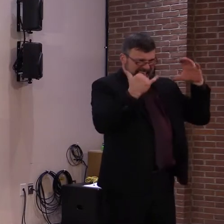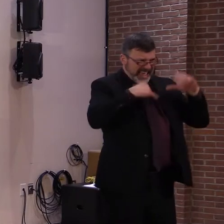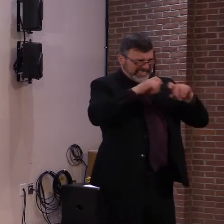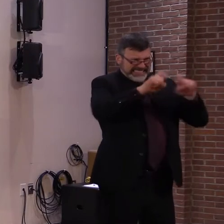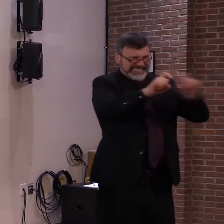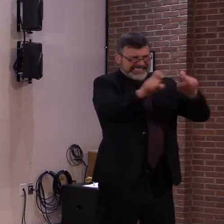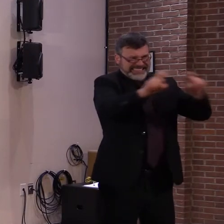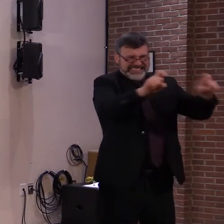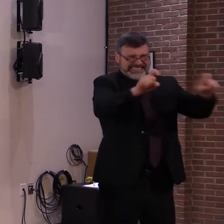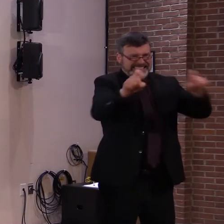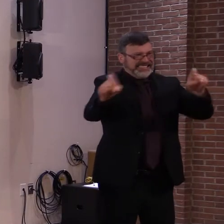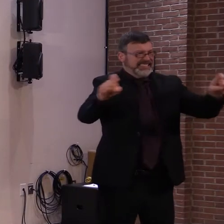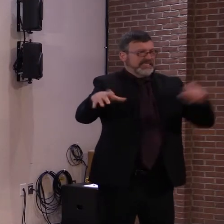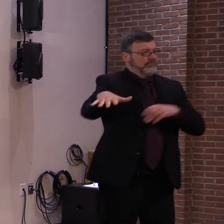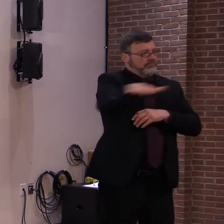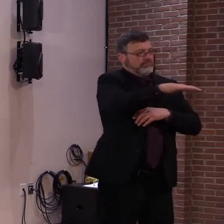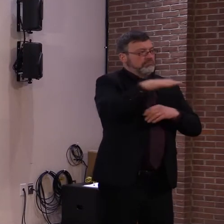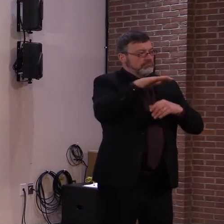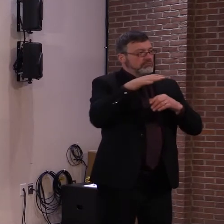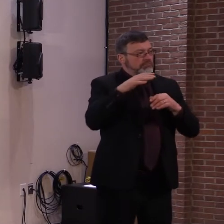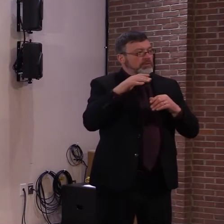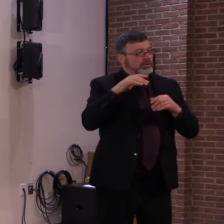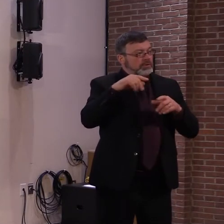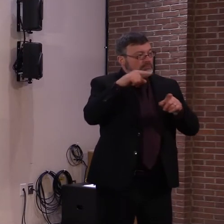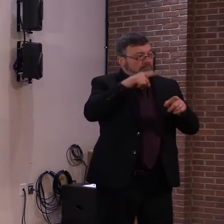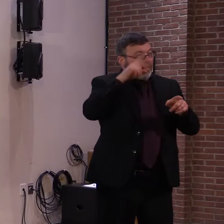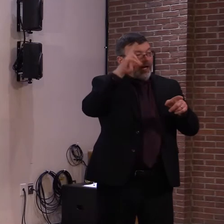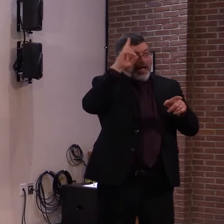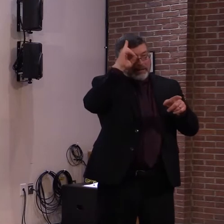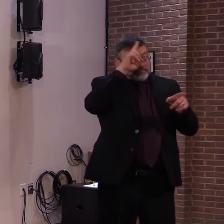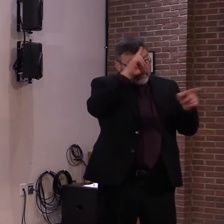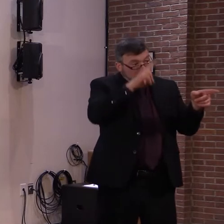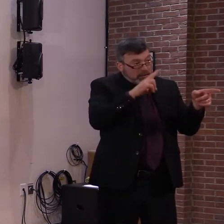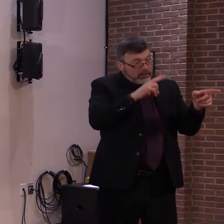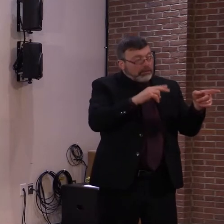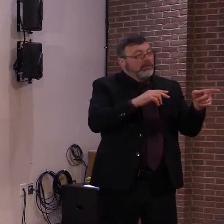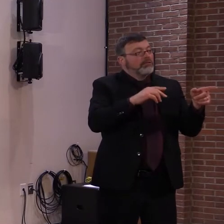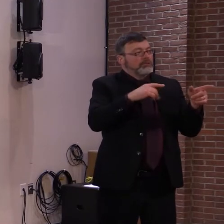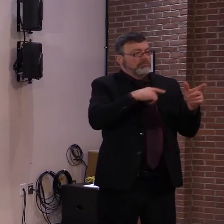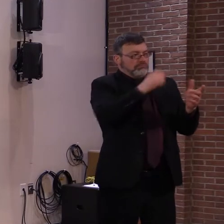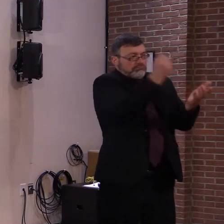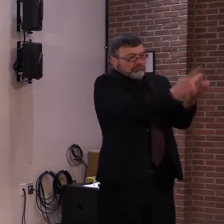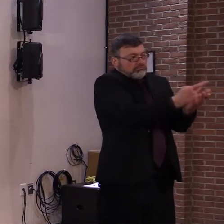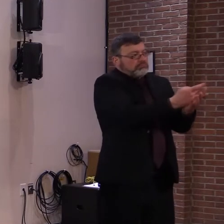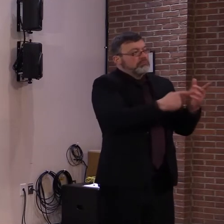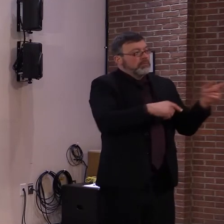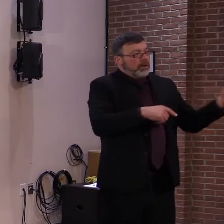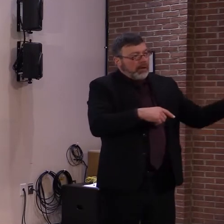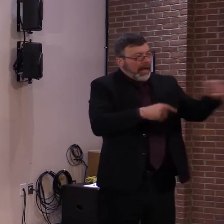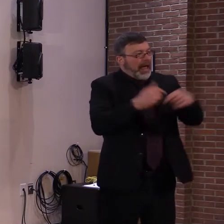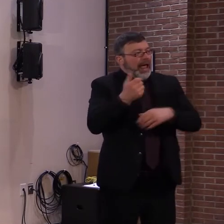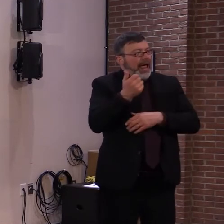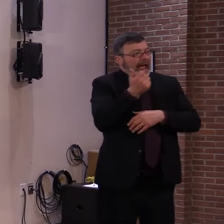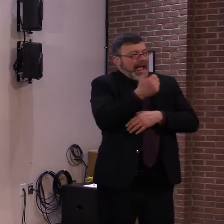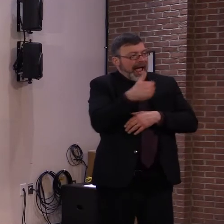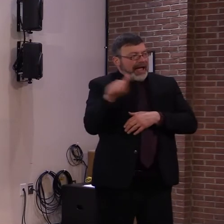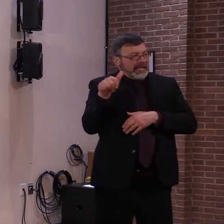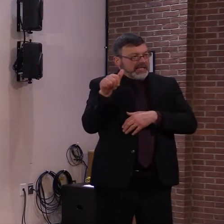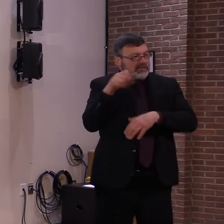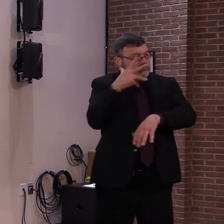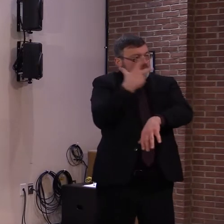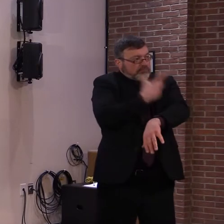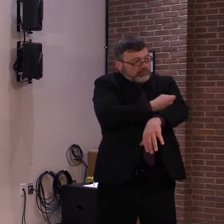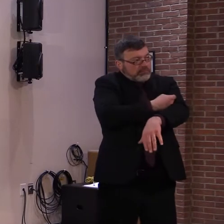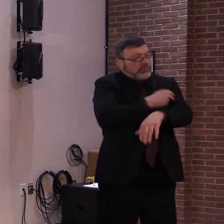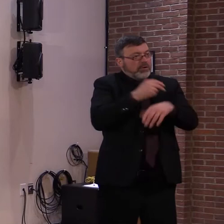permission to hospitals to administer any vaccines available in their inventory and